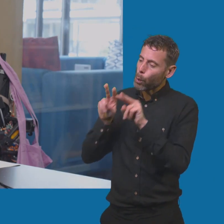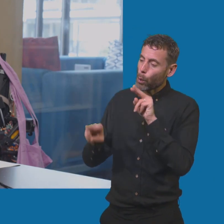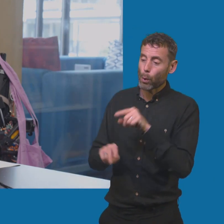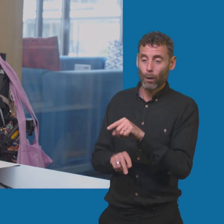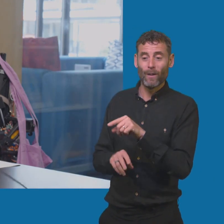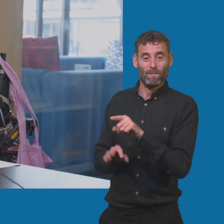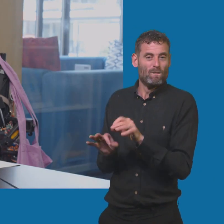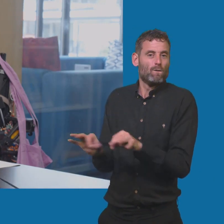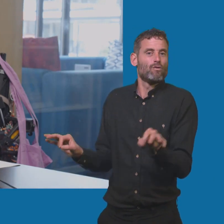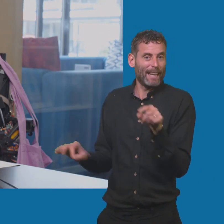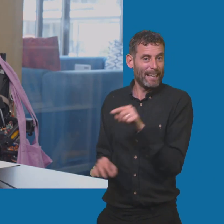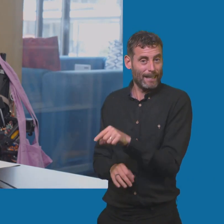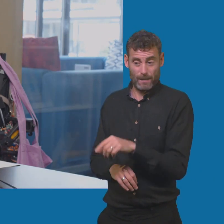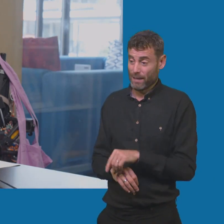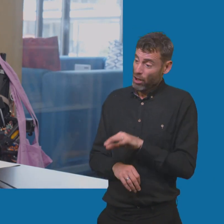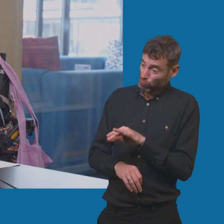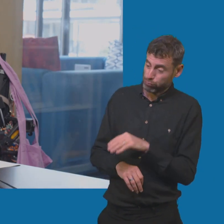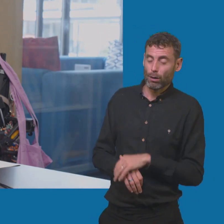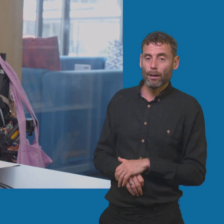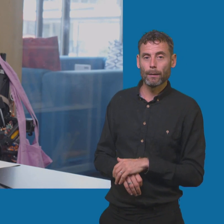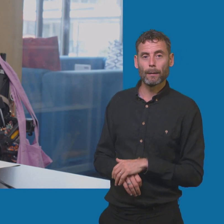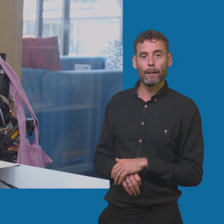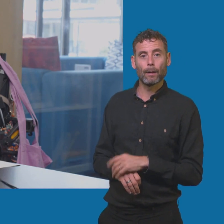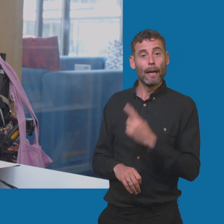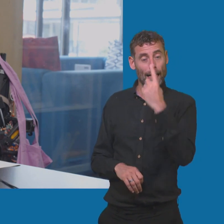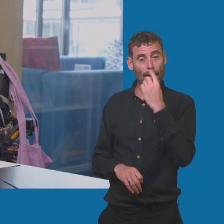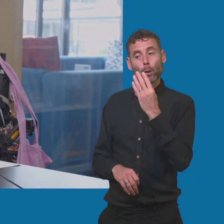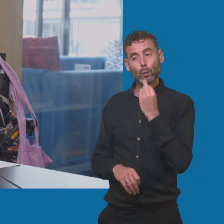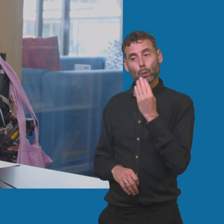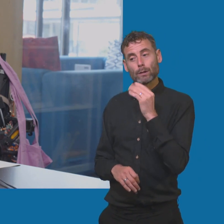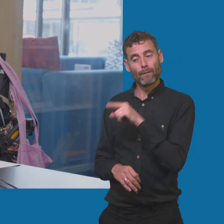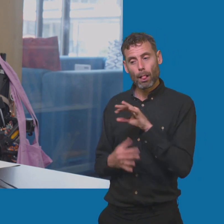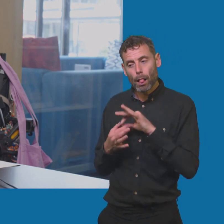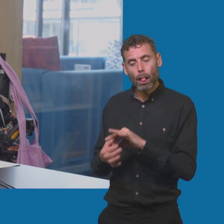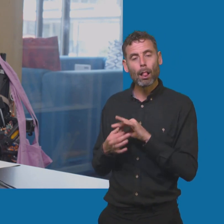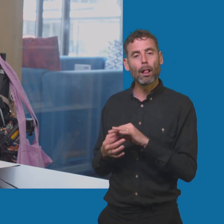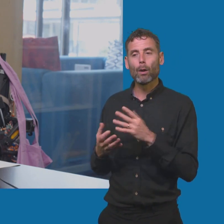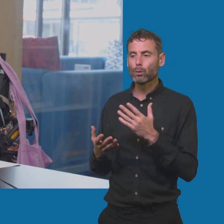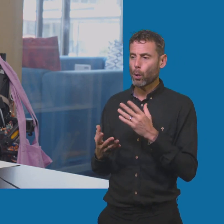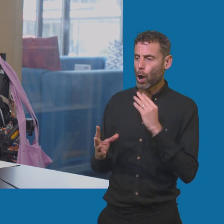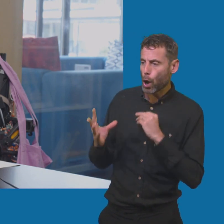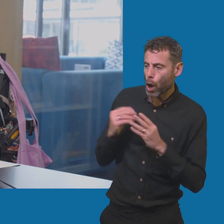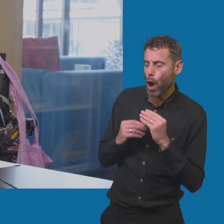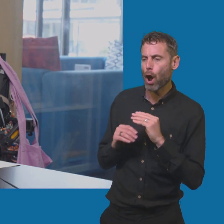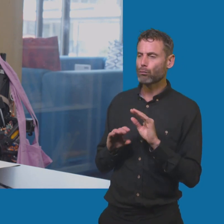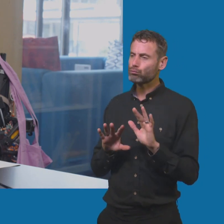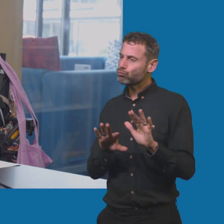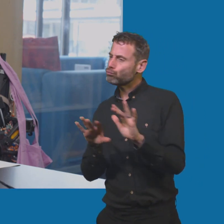you know, it's there and it's something that you can use and experiment and really feel for what you feel